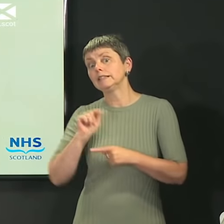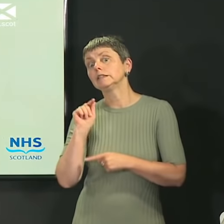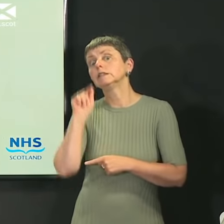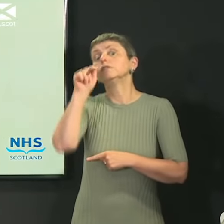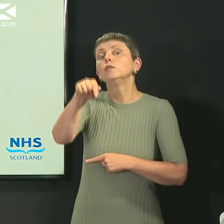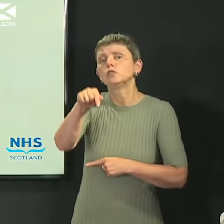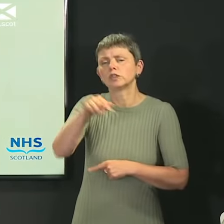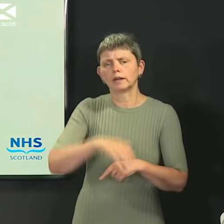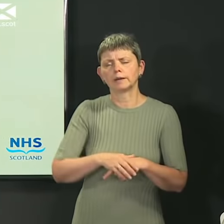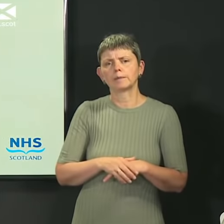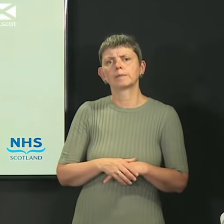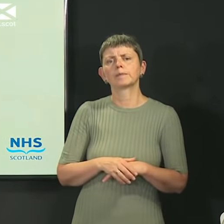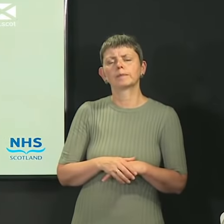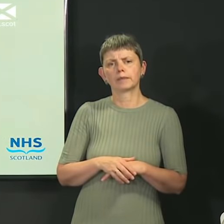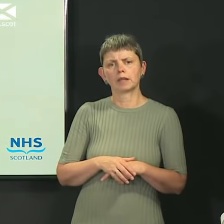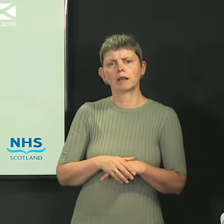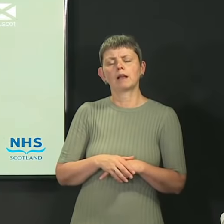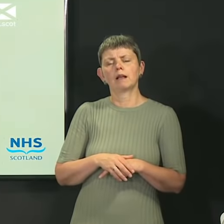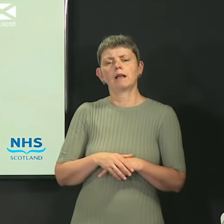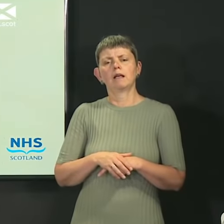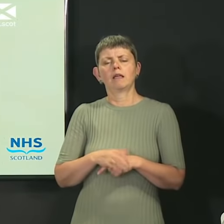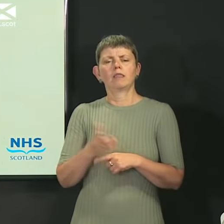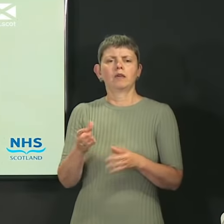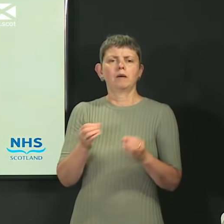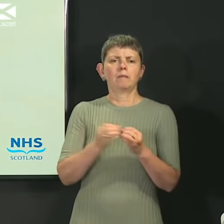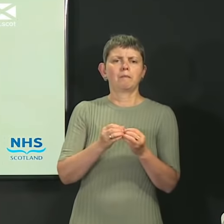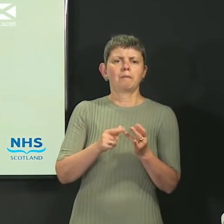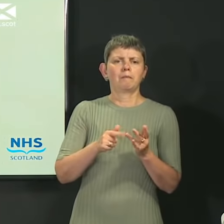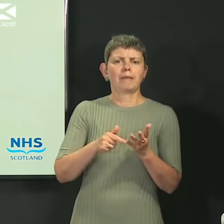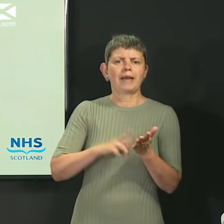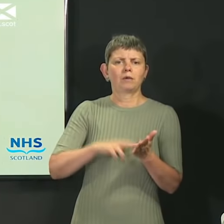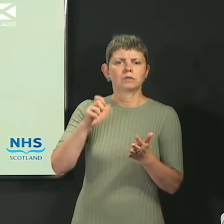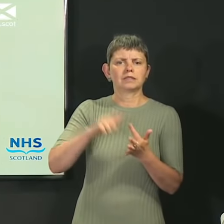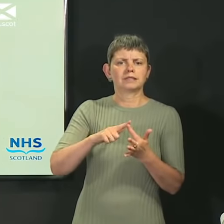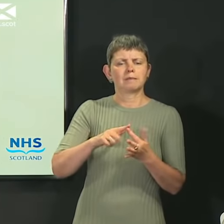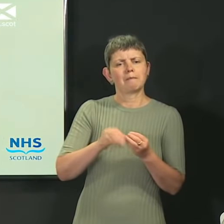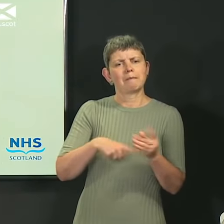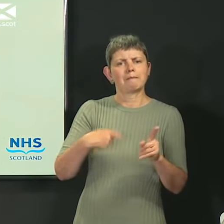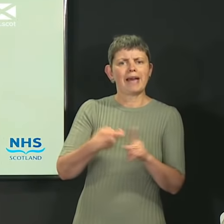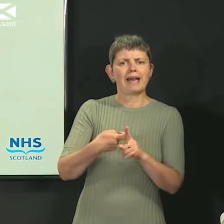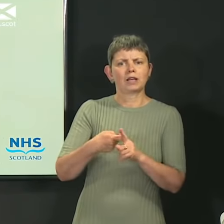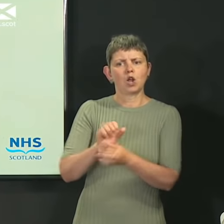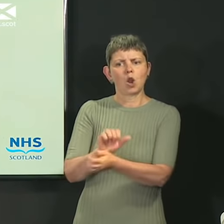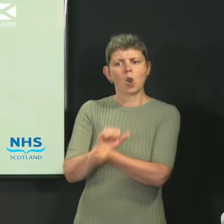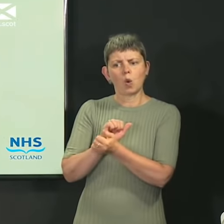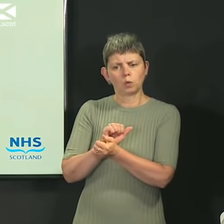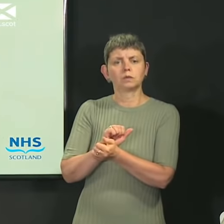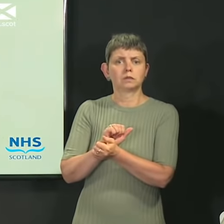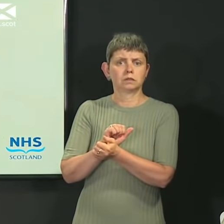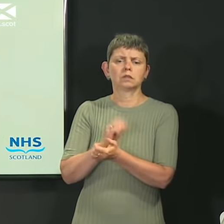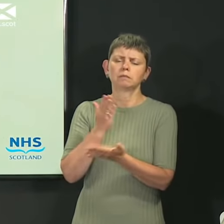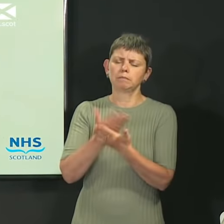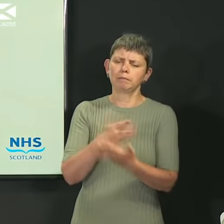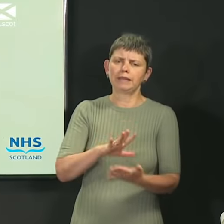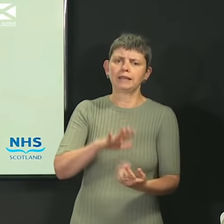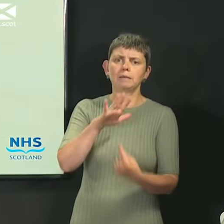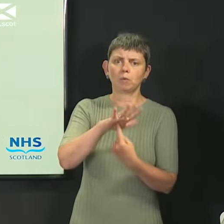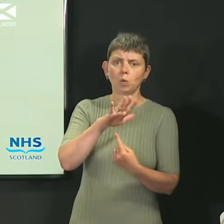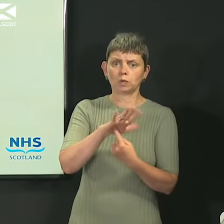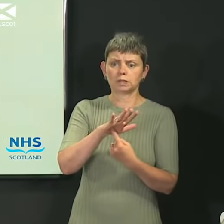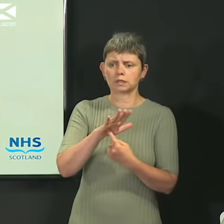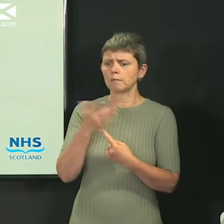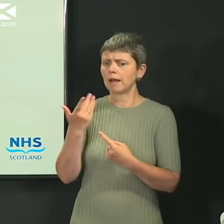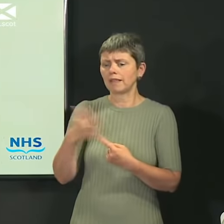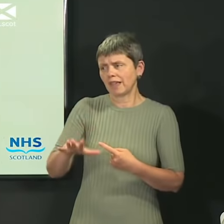-back loans in particular have been very important. Of course, they didn't start at the outset. That was one of the areas that we persuaded,